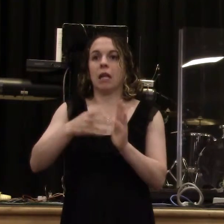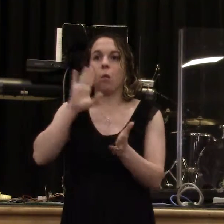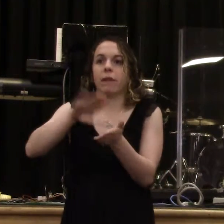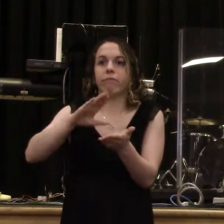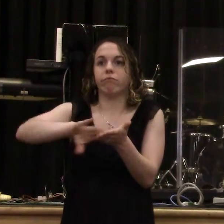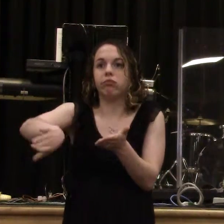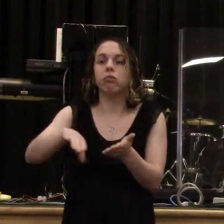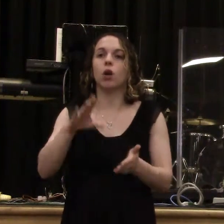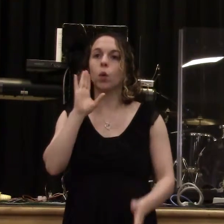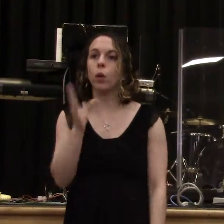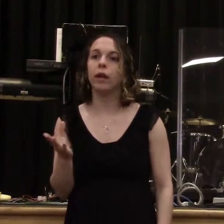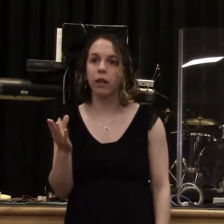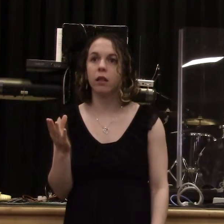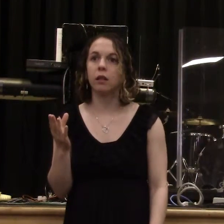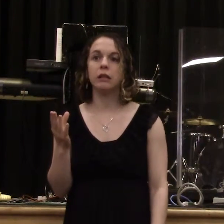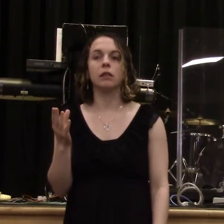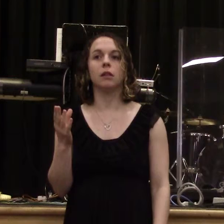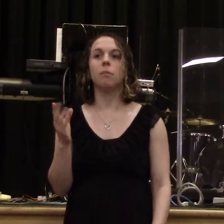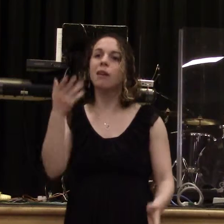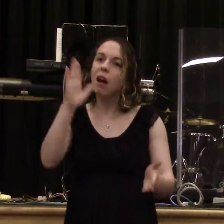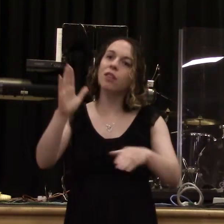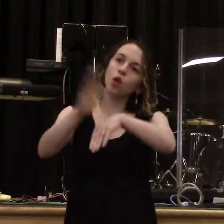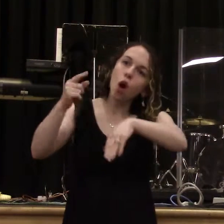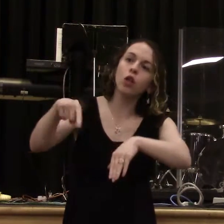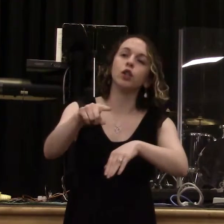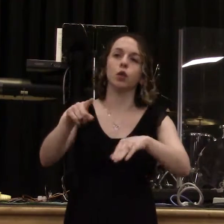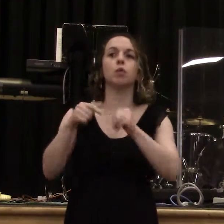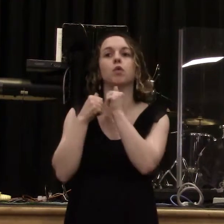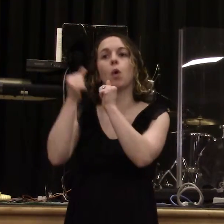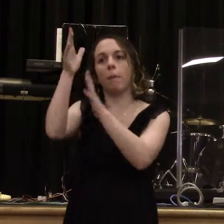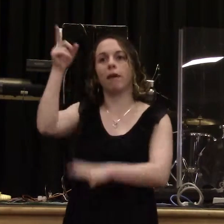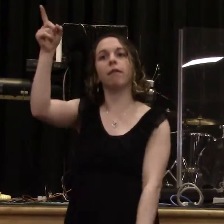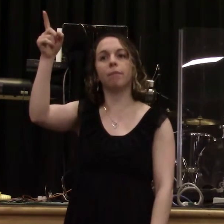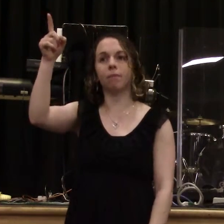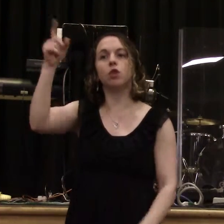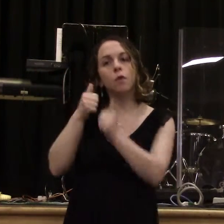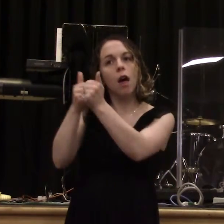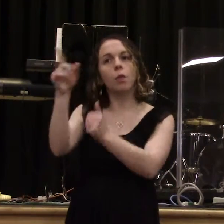Amen, Thaddeus. You sounded like a car squeaking or something. I couldn't do that if I tried.